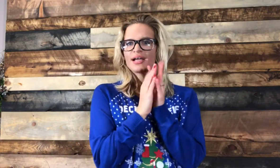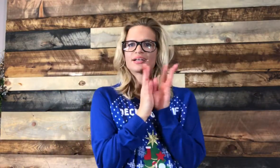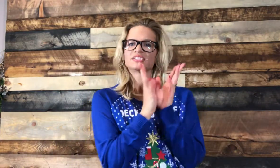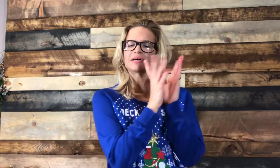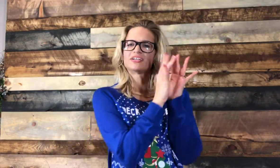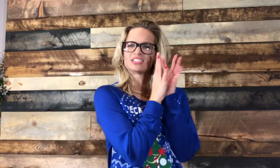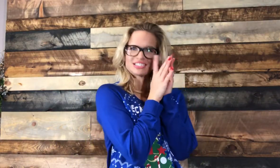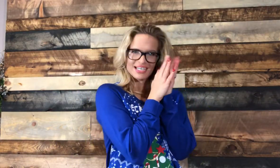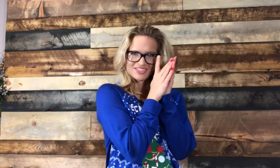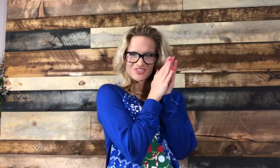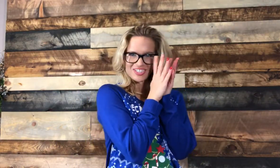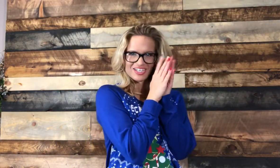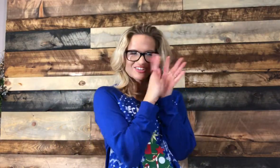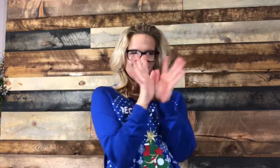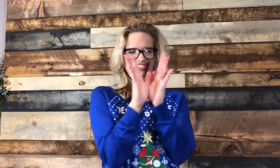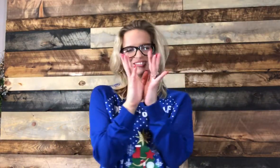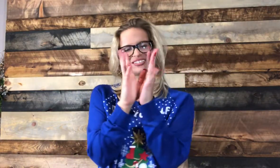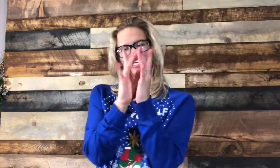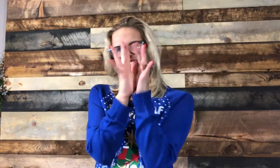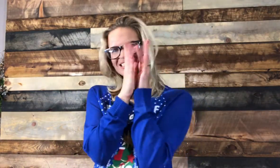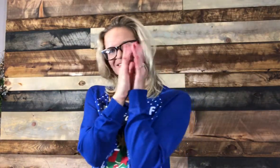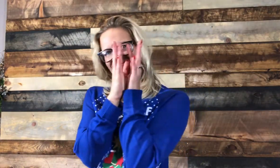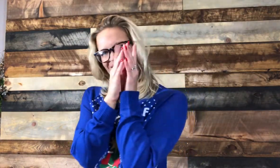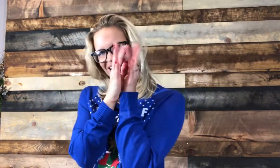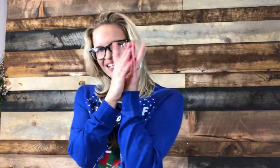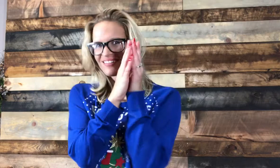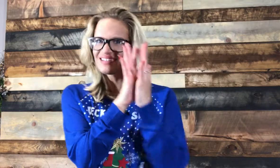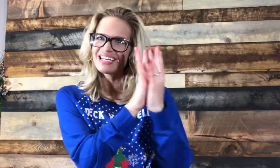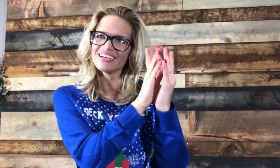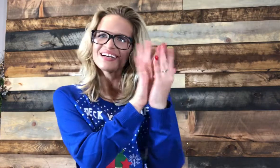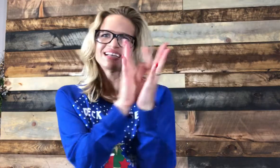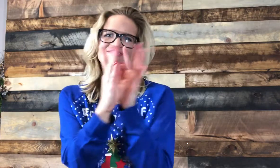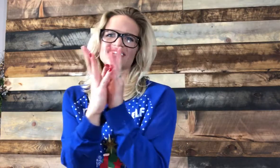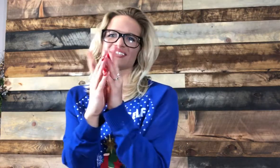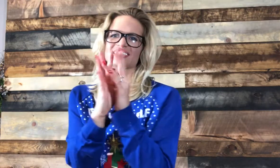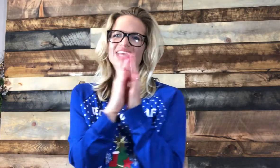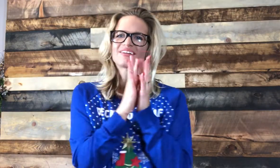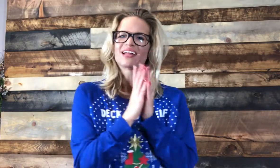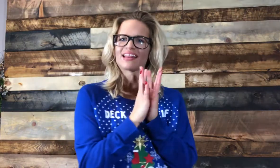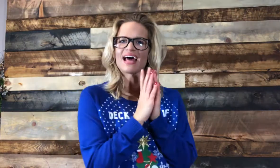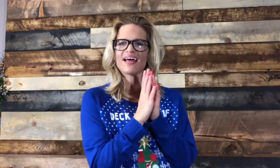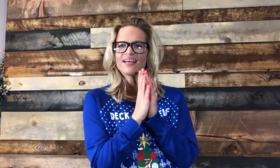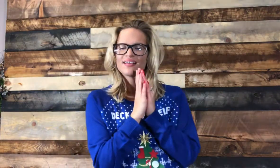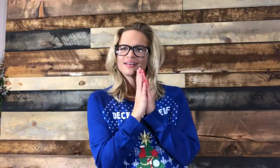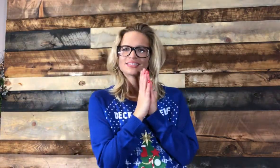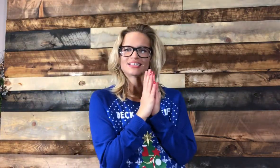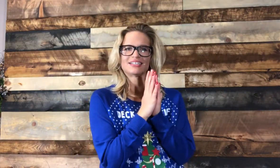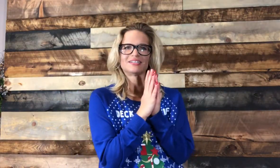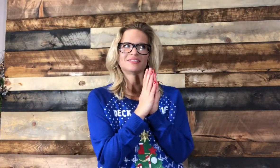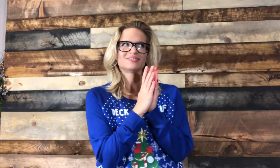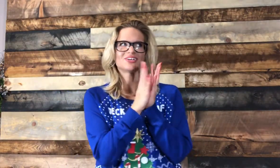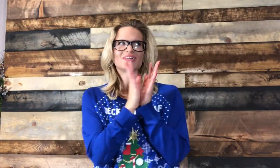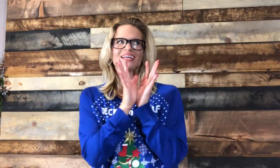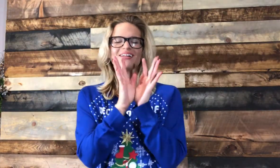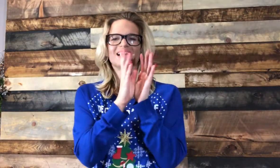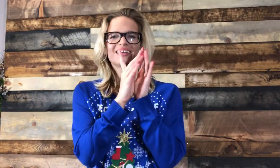Conspire, just like twinkle. You're like, I don't know. Like hit your fingers together like that. To show that you're like